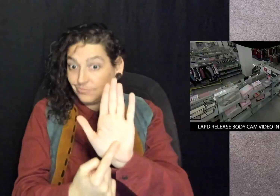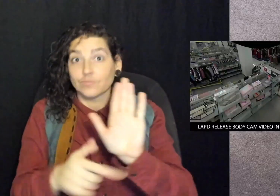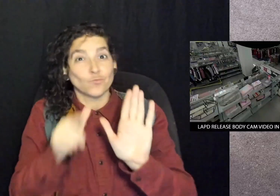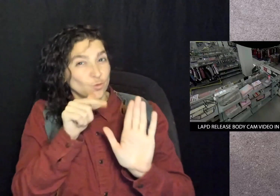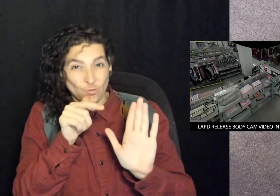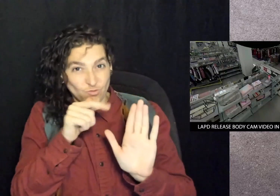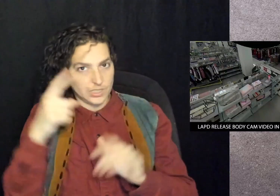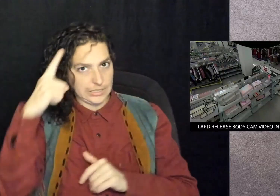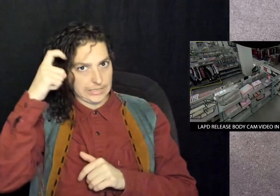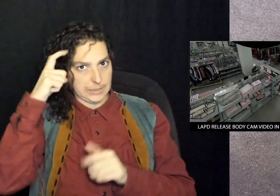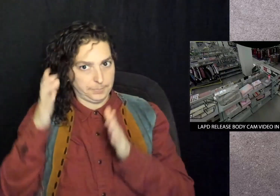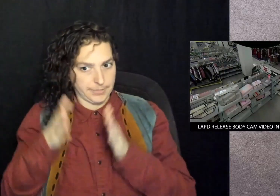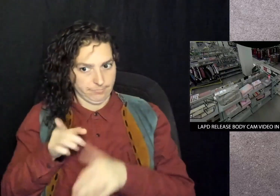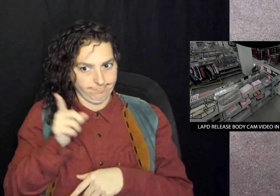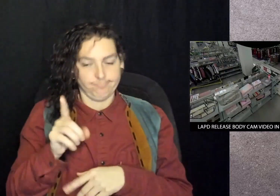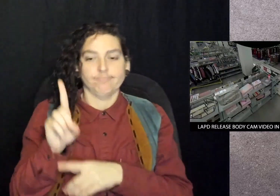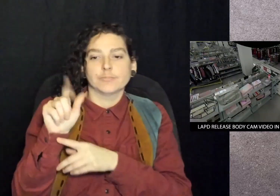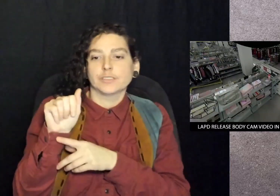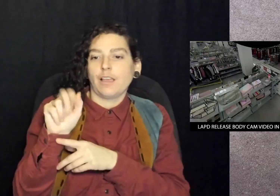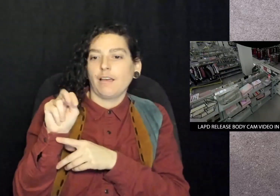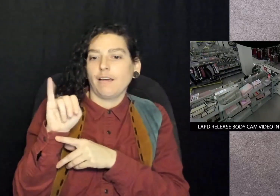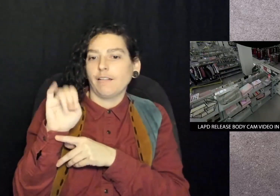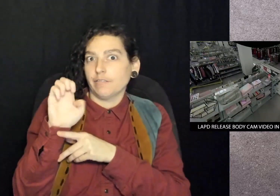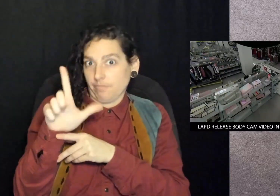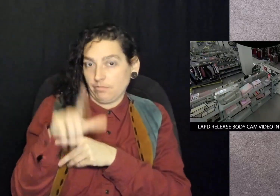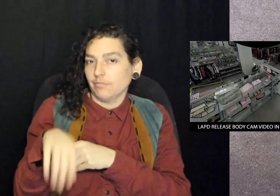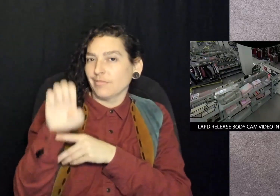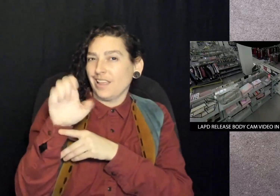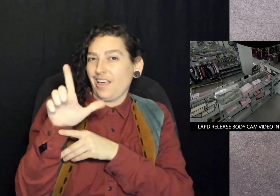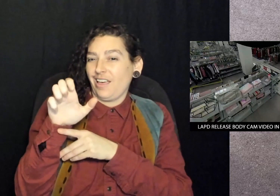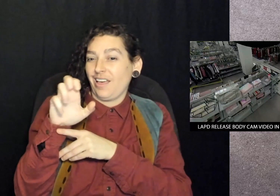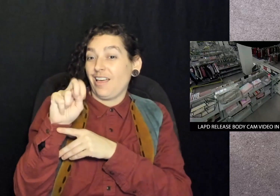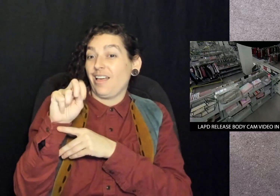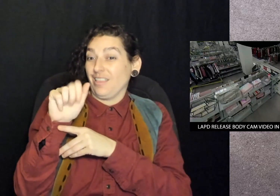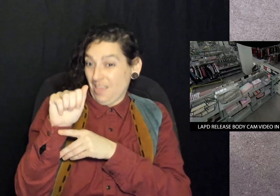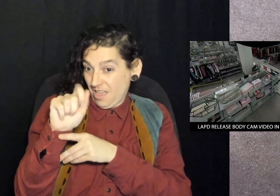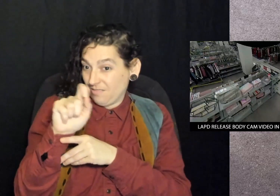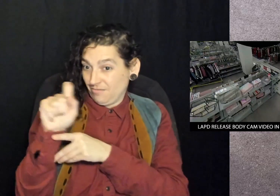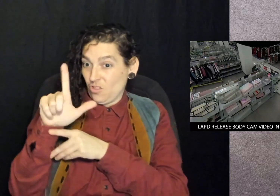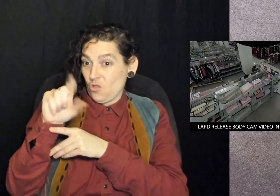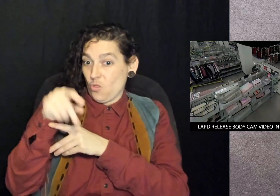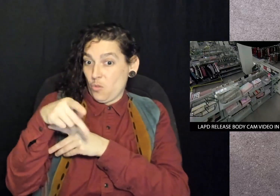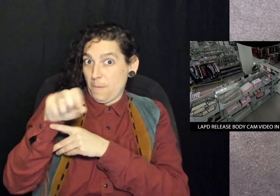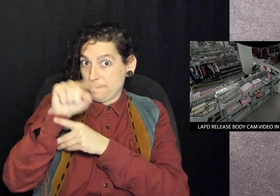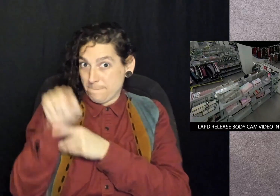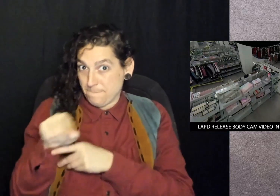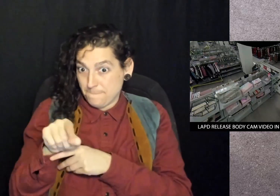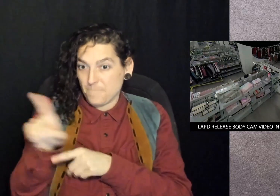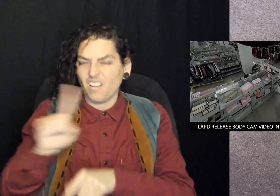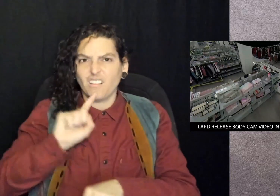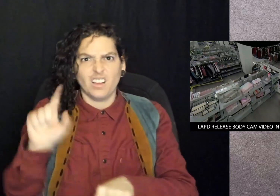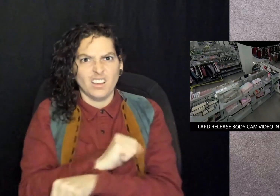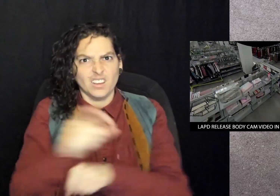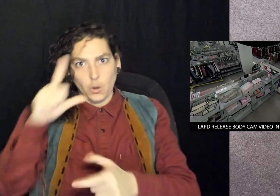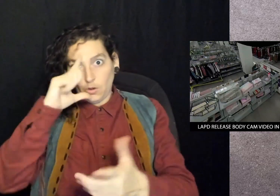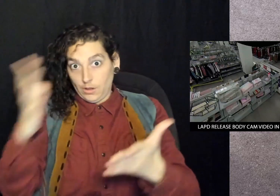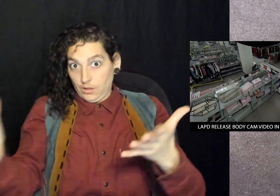Now this is video of the suspect, Daniel Elena Lopez on a